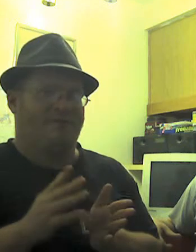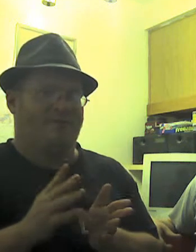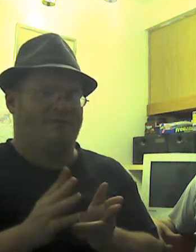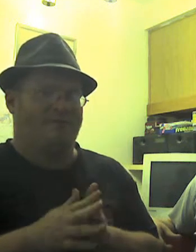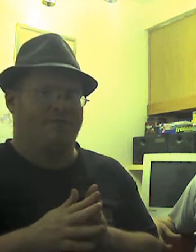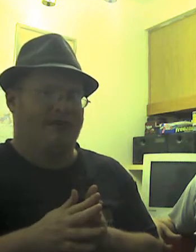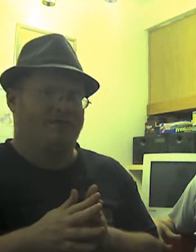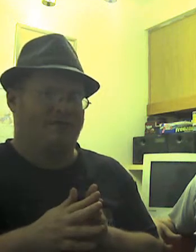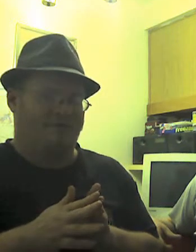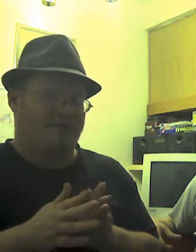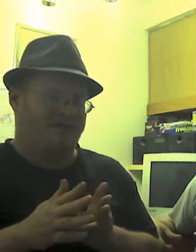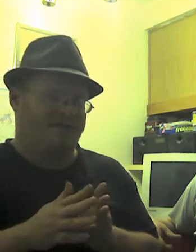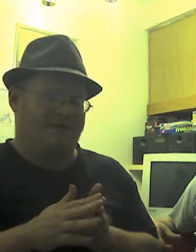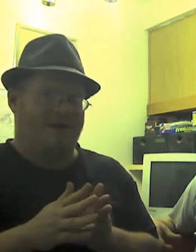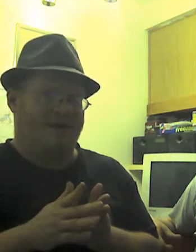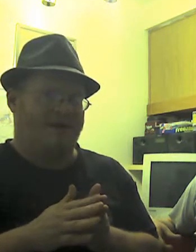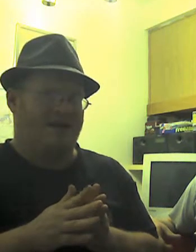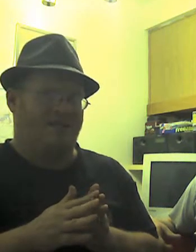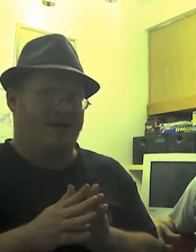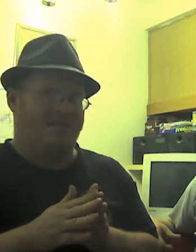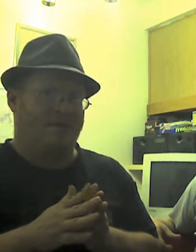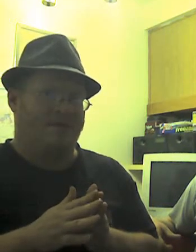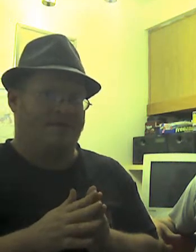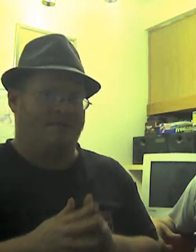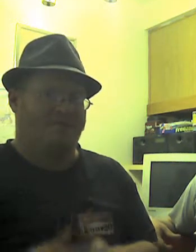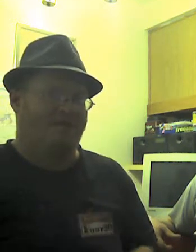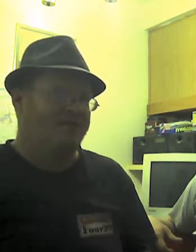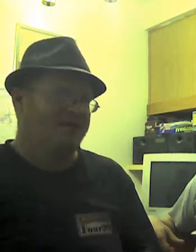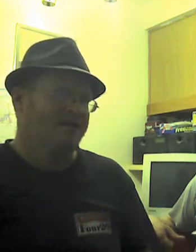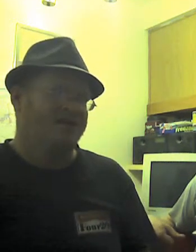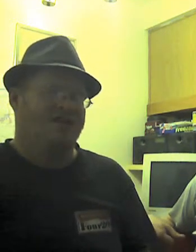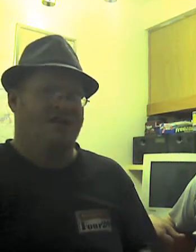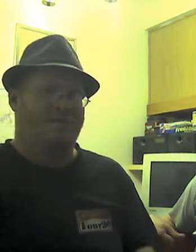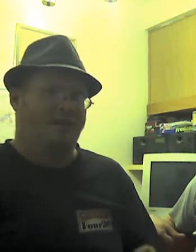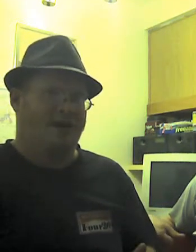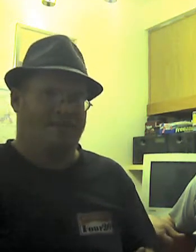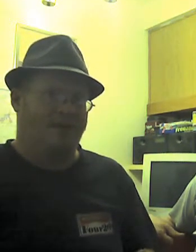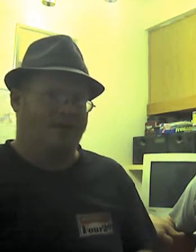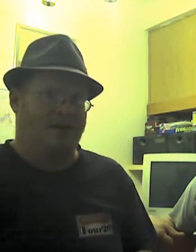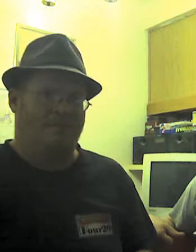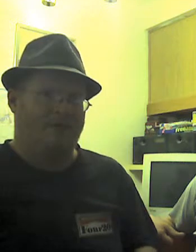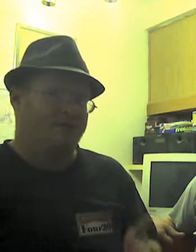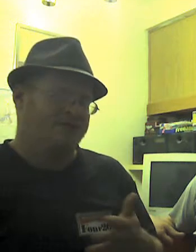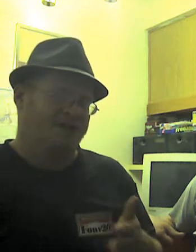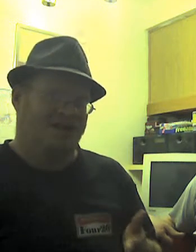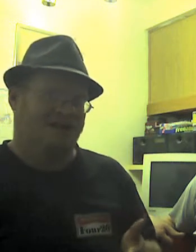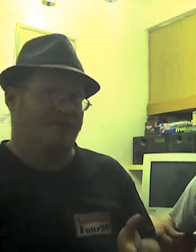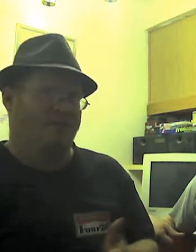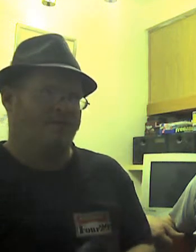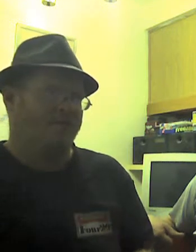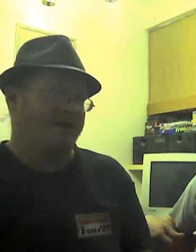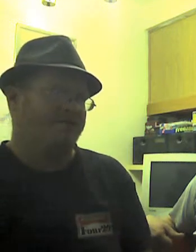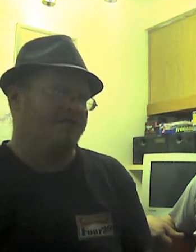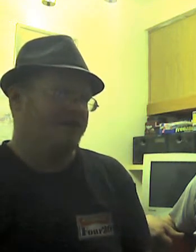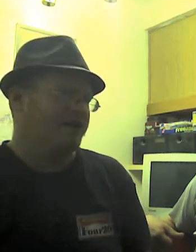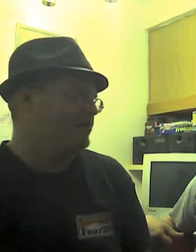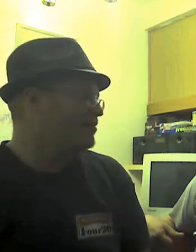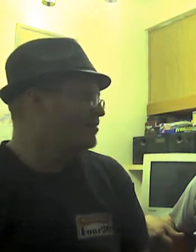the first Rune Factory Frontiers came out on Wii, both of them. So she could play them both on Wii, or she could get the one for PS3. I'm